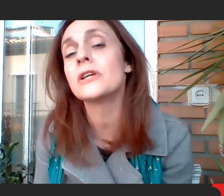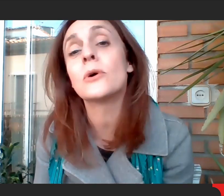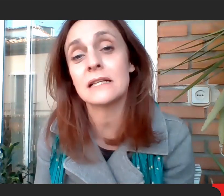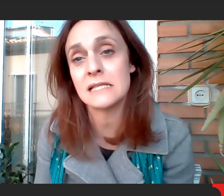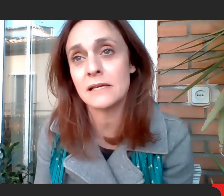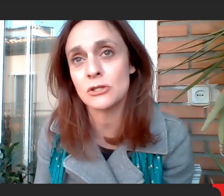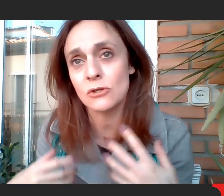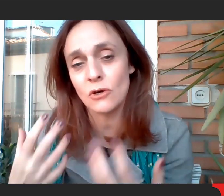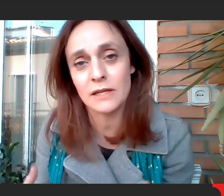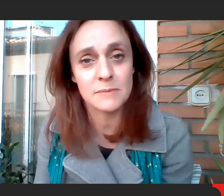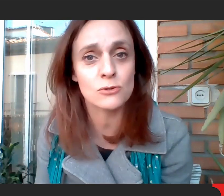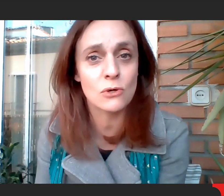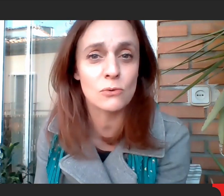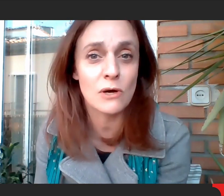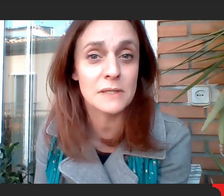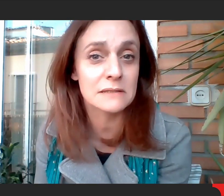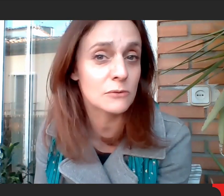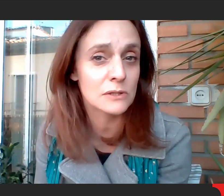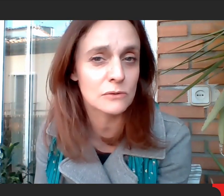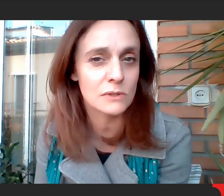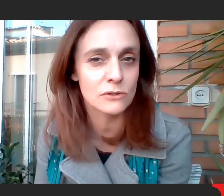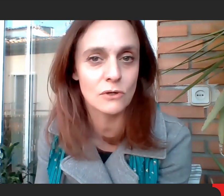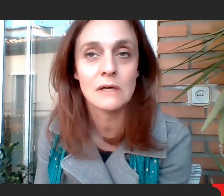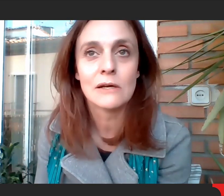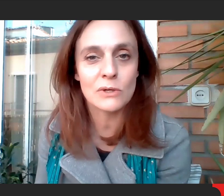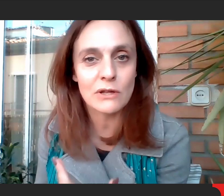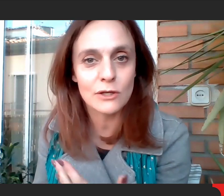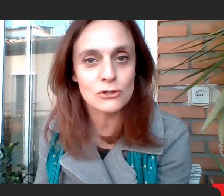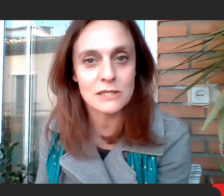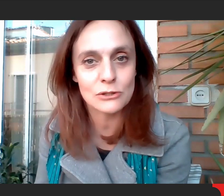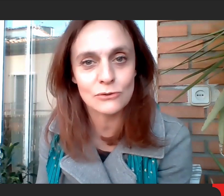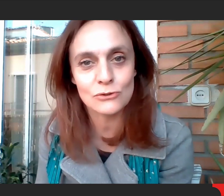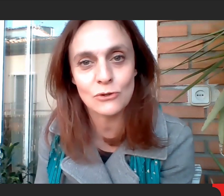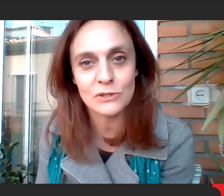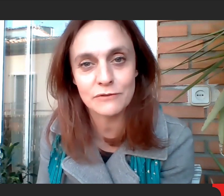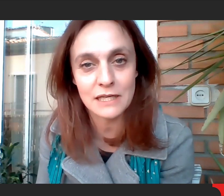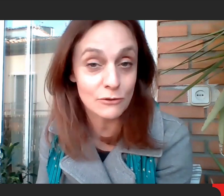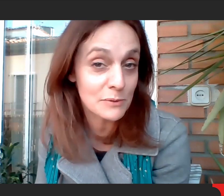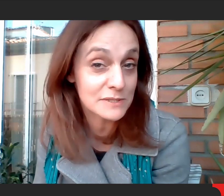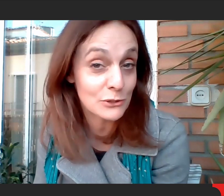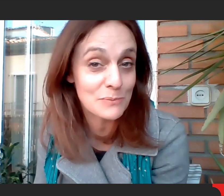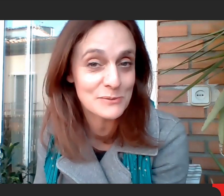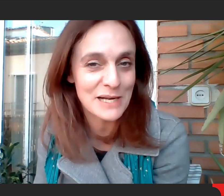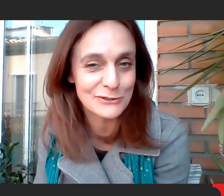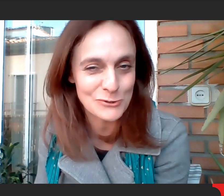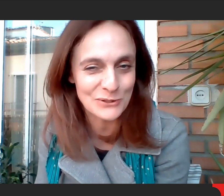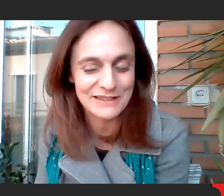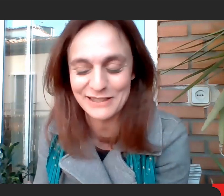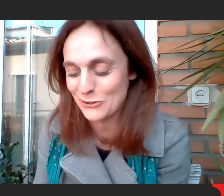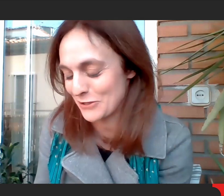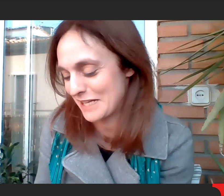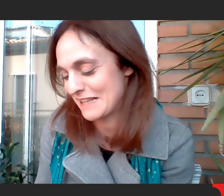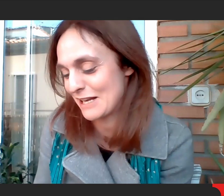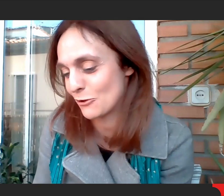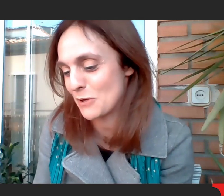participate and who didn't but we kept moving forward obviously we'd made mistakes and that's part of doing things